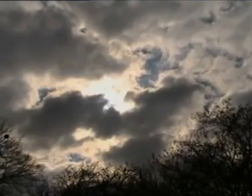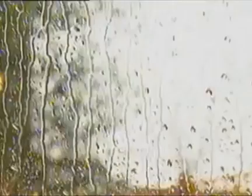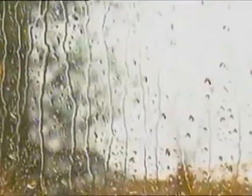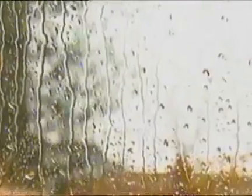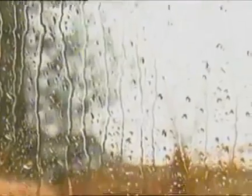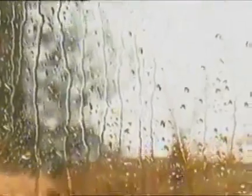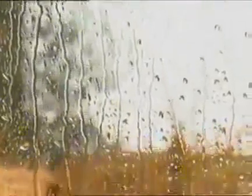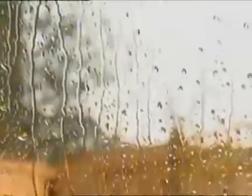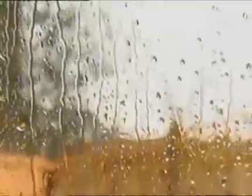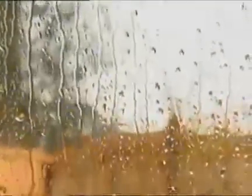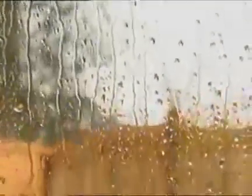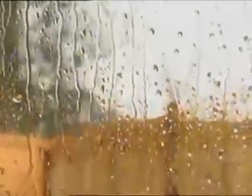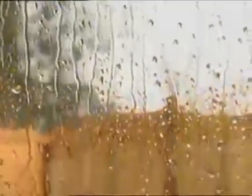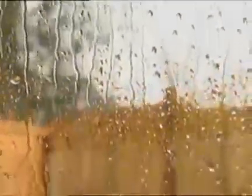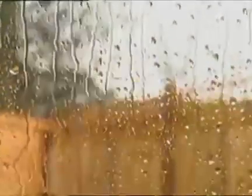There are rainy days that drip.